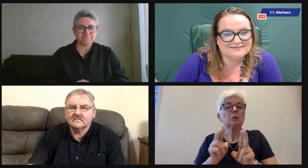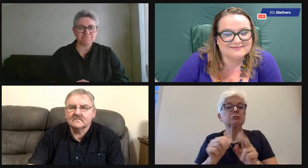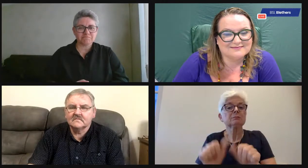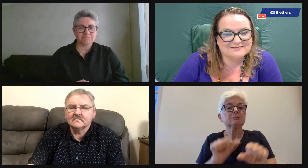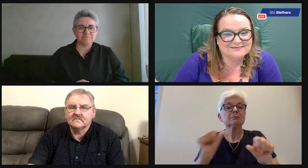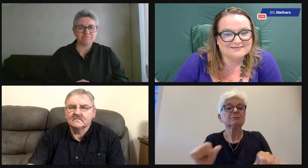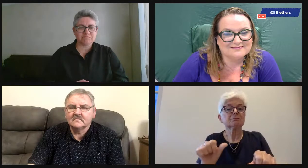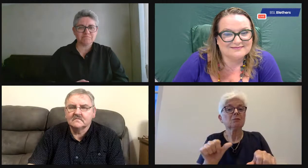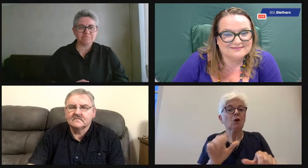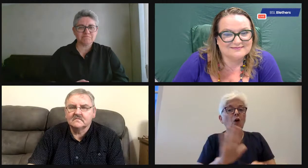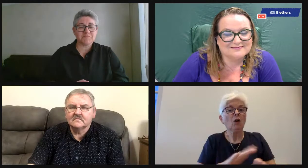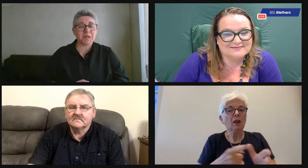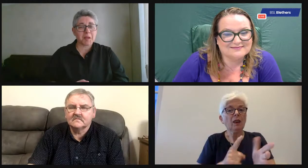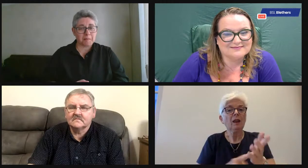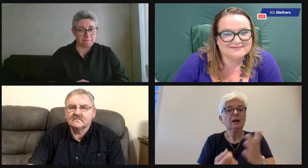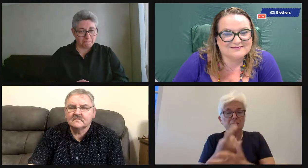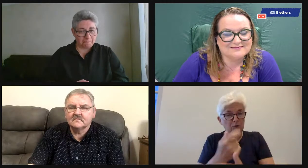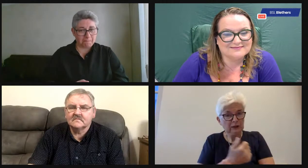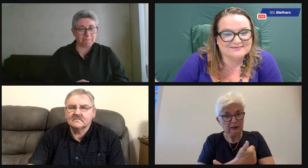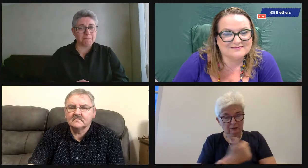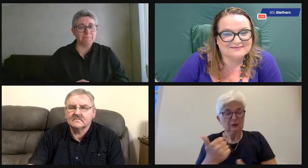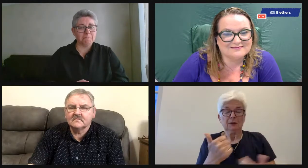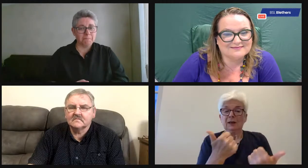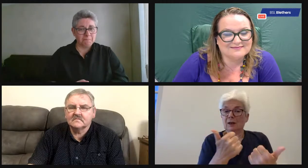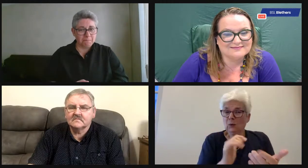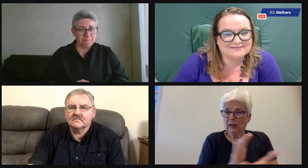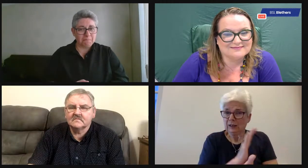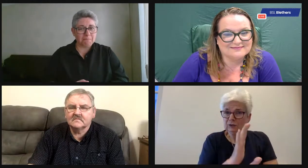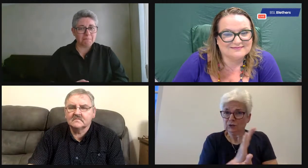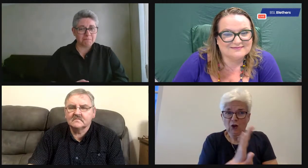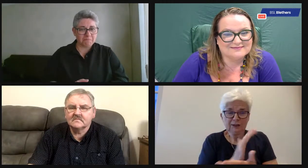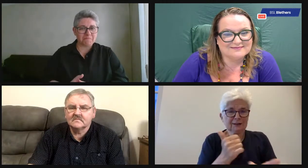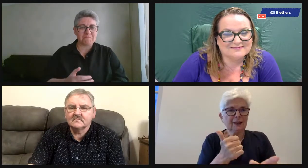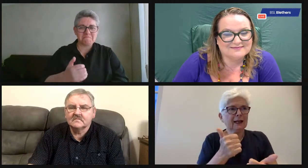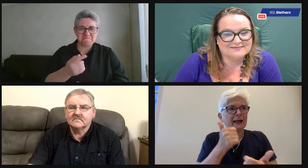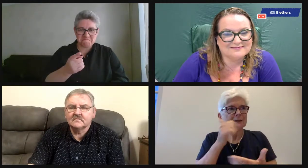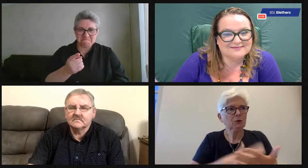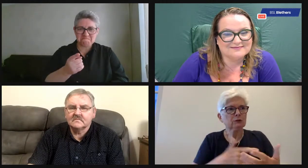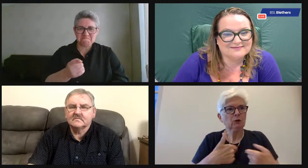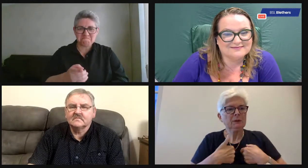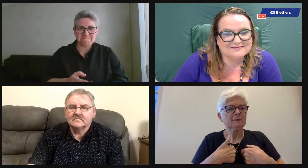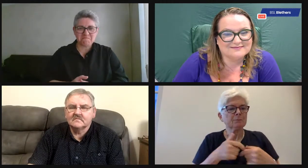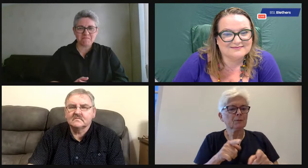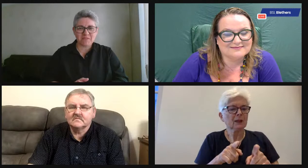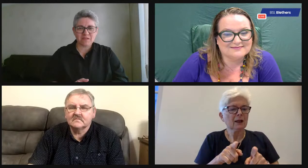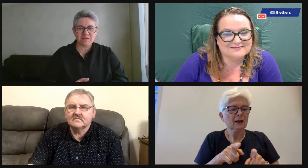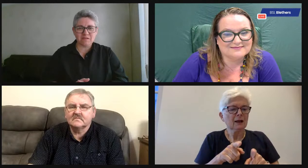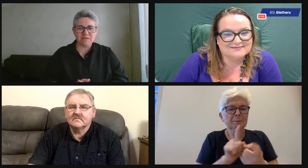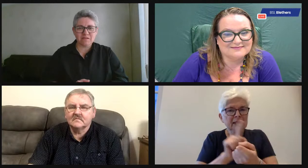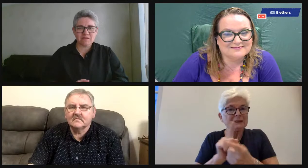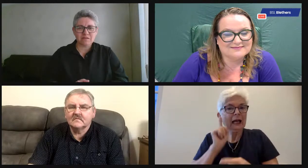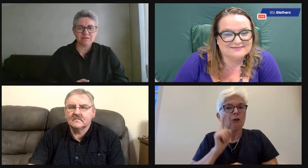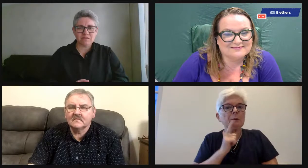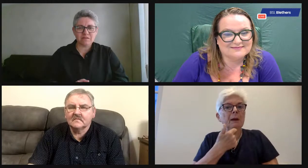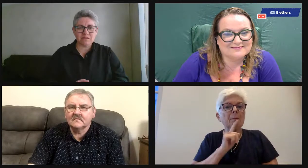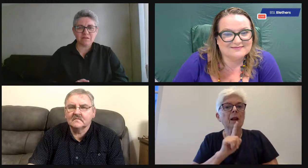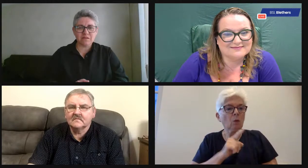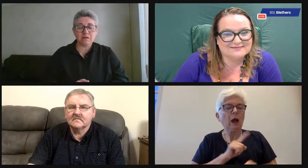of different times for the shifts. And I wanted an interpreter to cover all of those shifts. And I got it in the end. And I did really